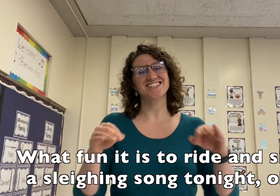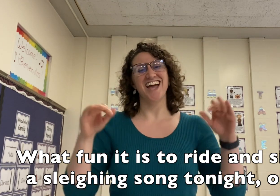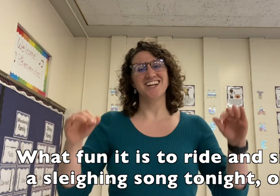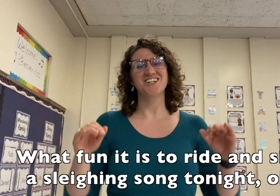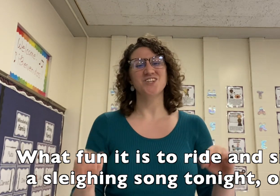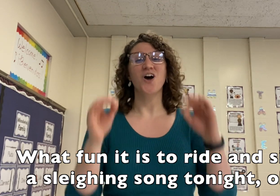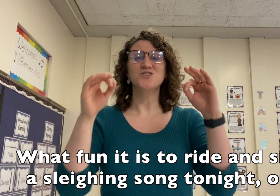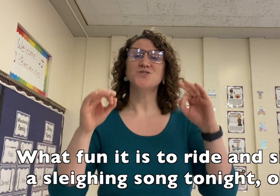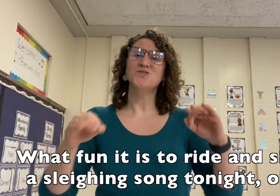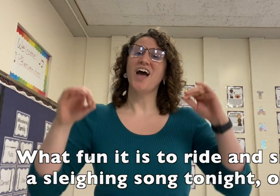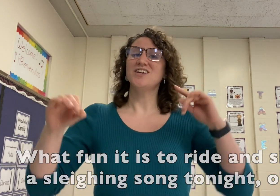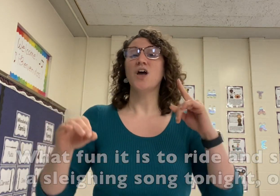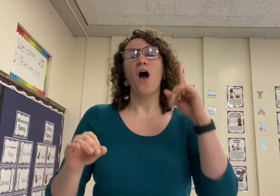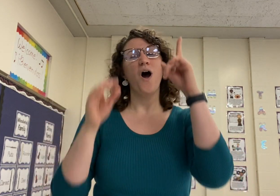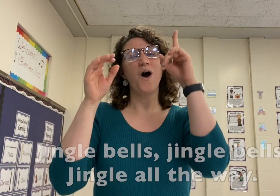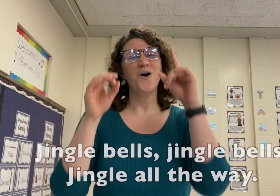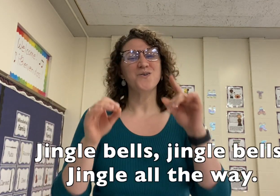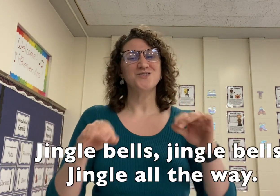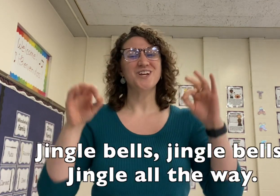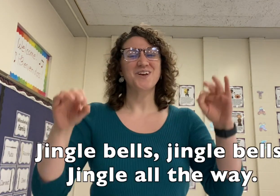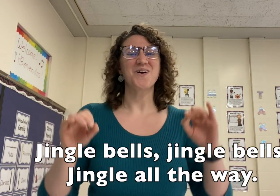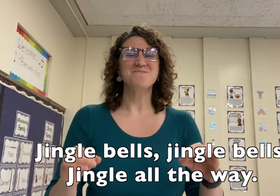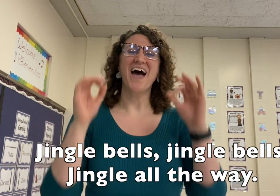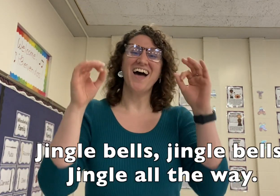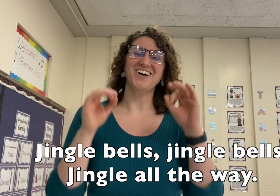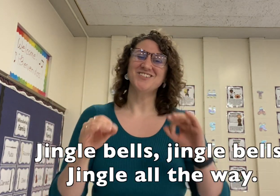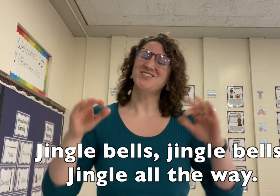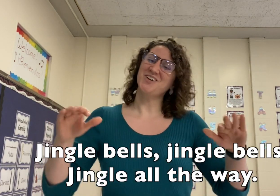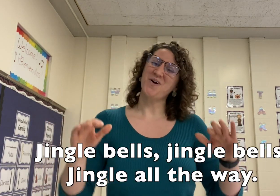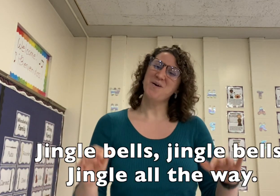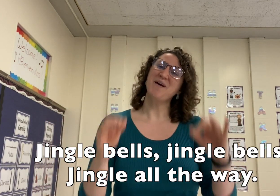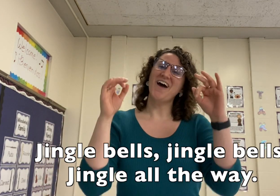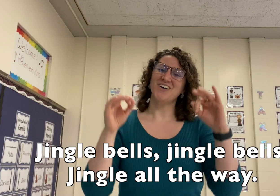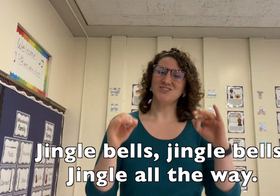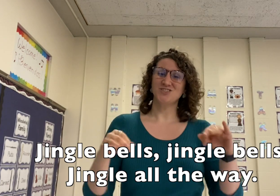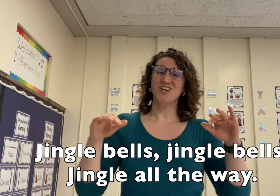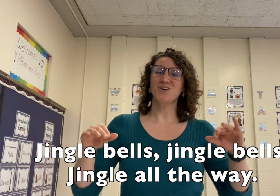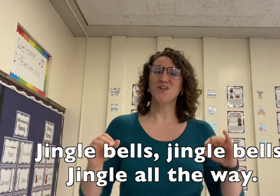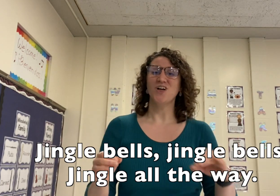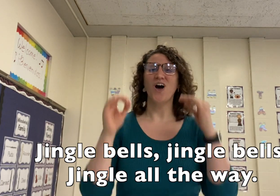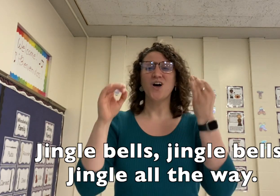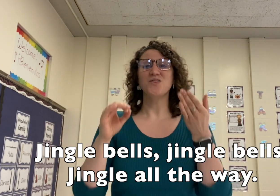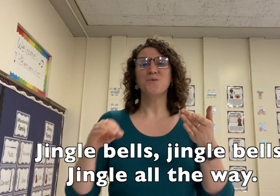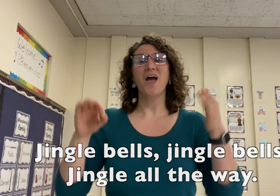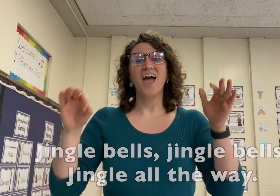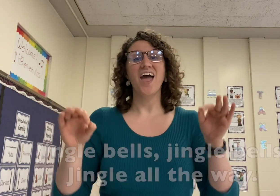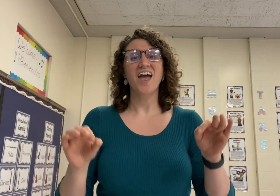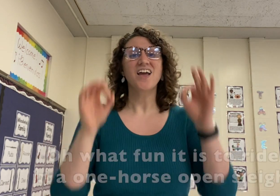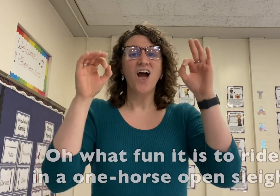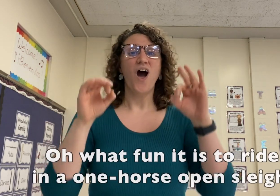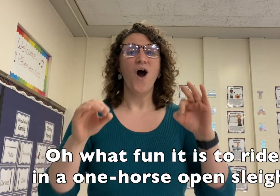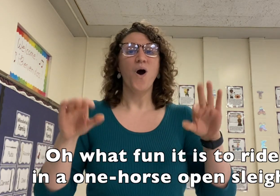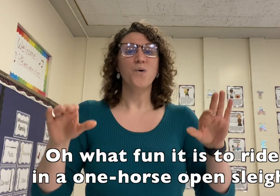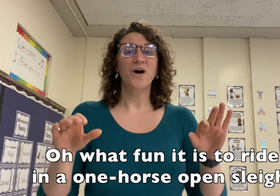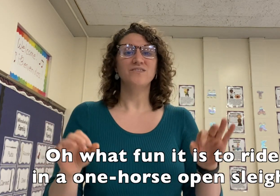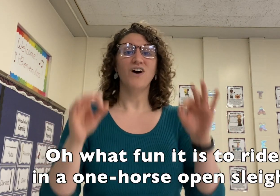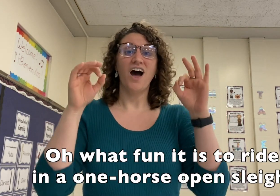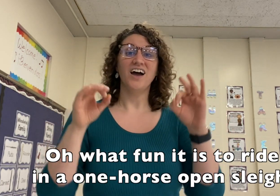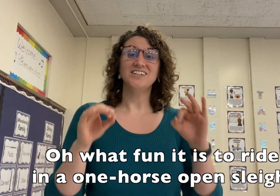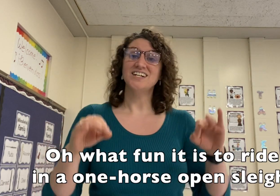flying song tonight. Oh, jingle bells, jingle bells, jingle all the way. Oh, what fun it